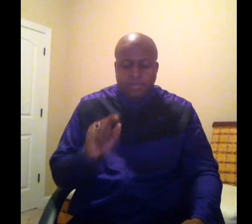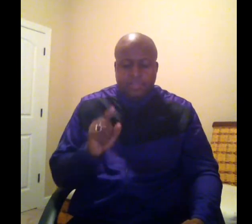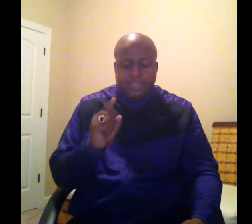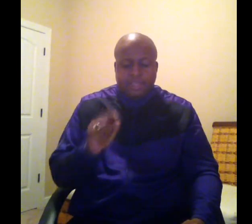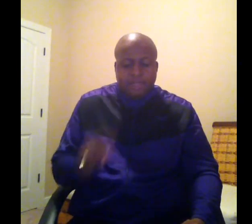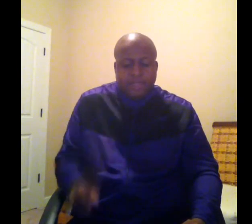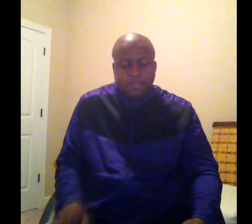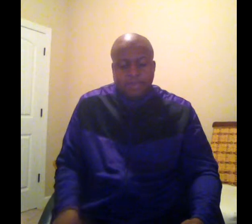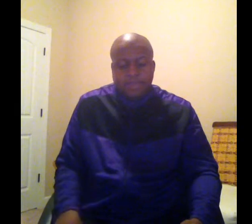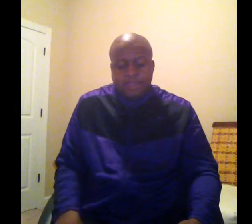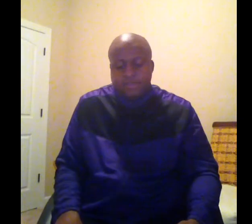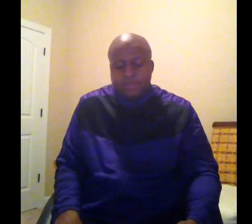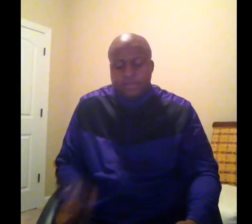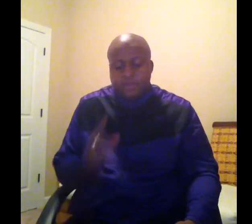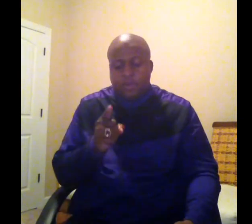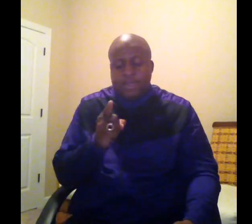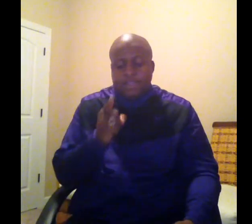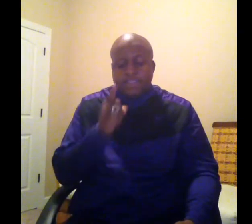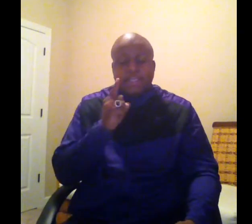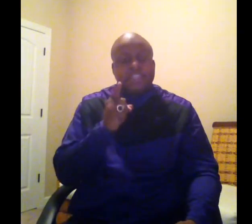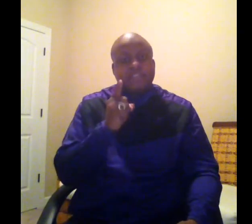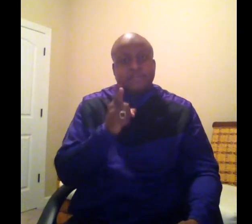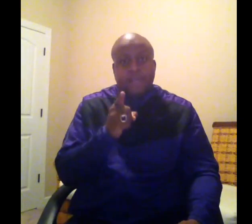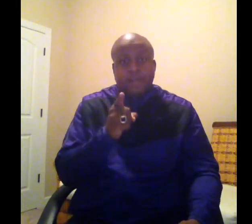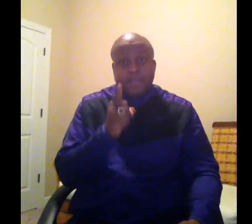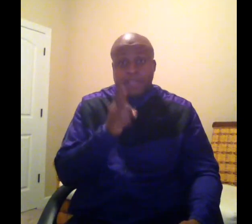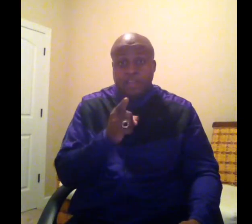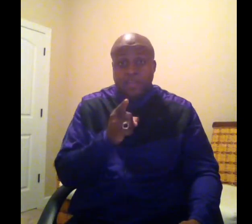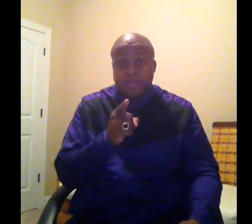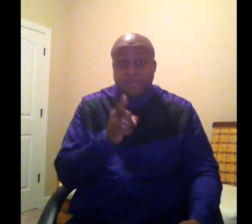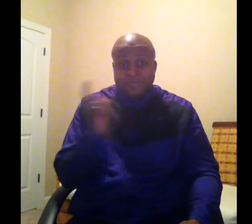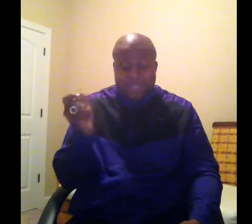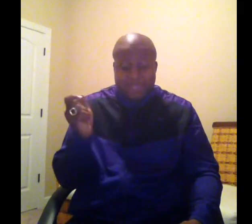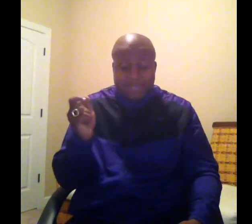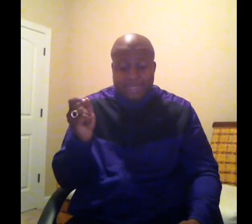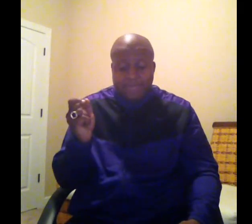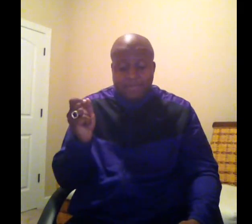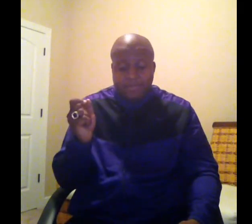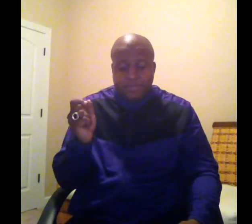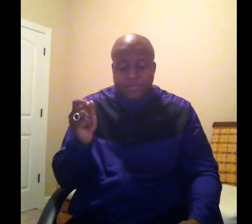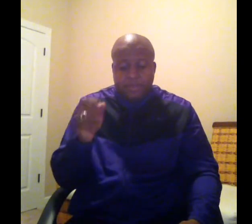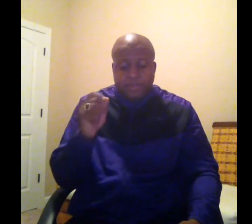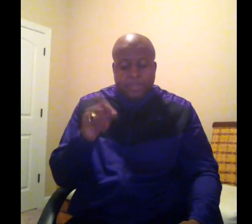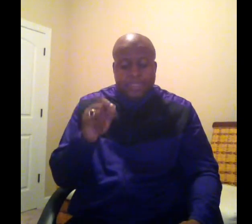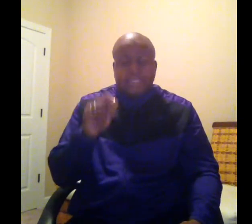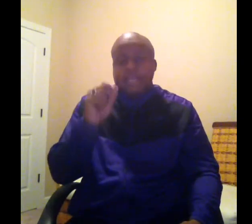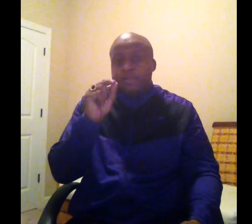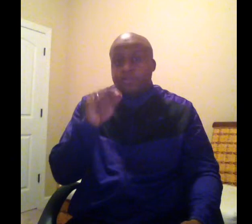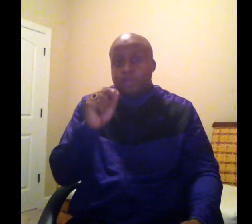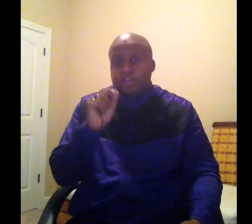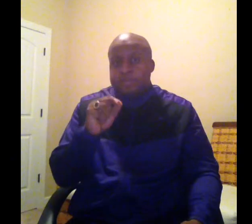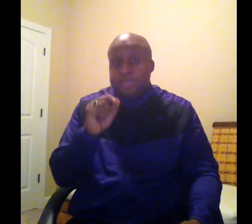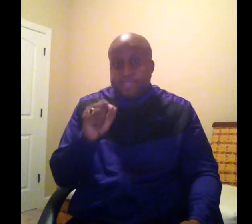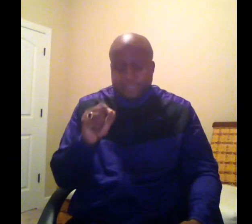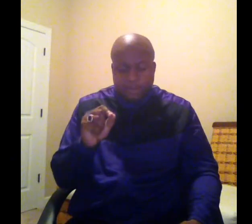then give God praise for the greatness that he's developing in you, even now. Many times one's best self